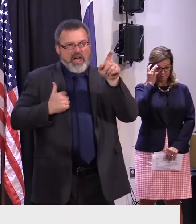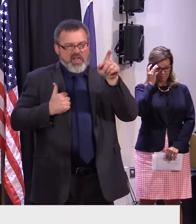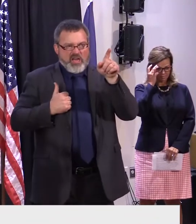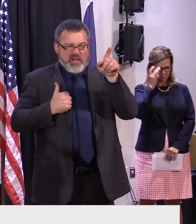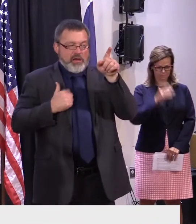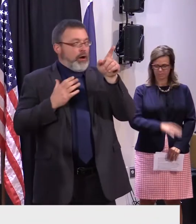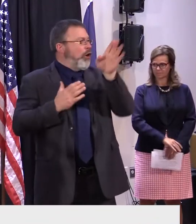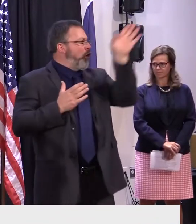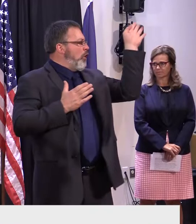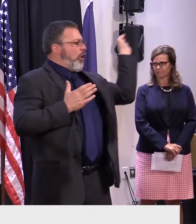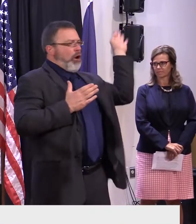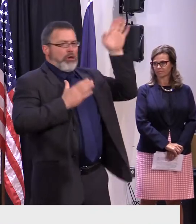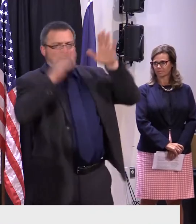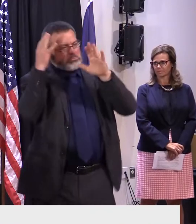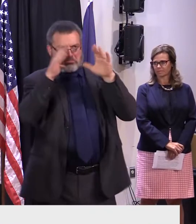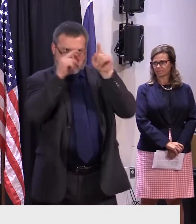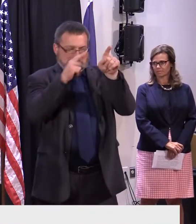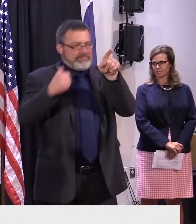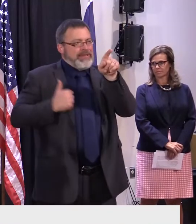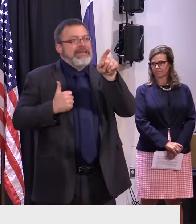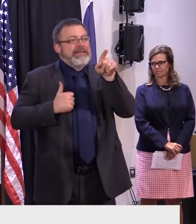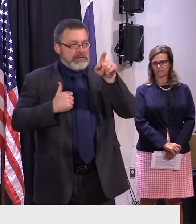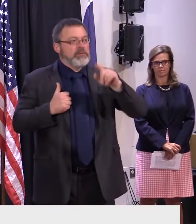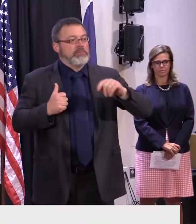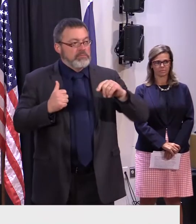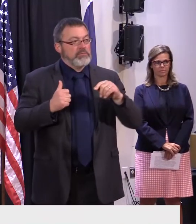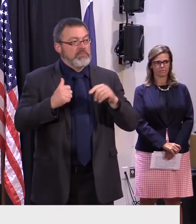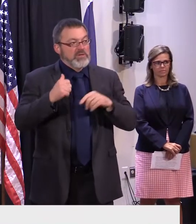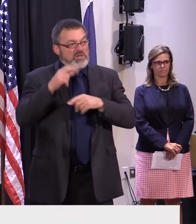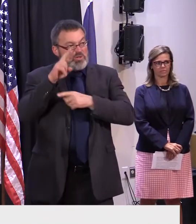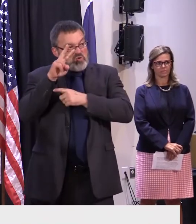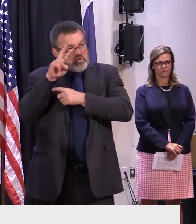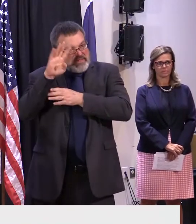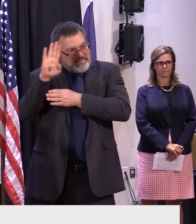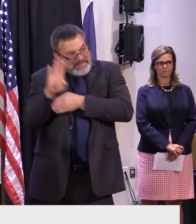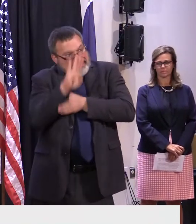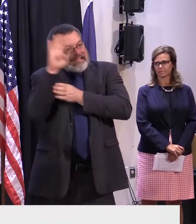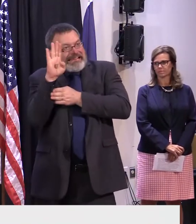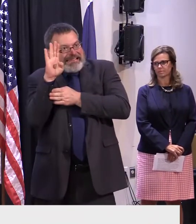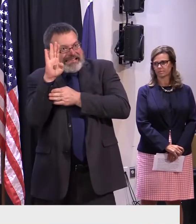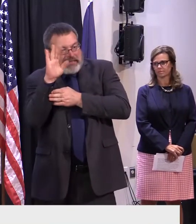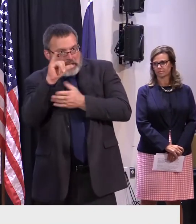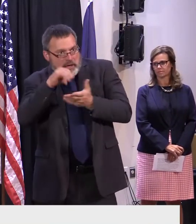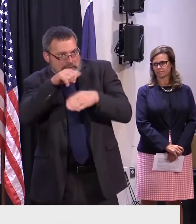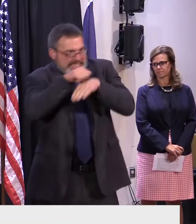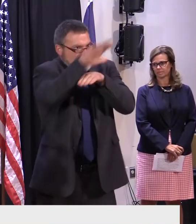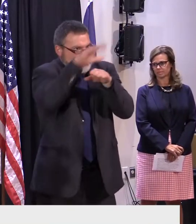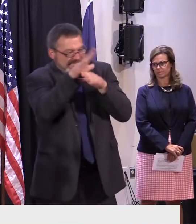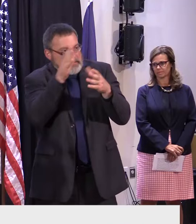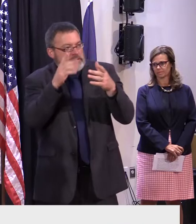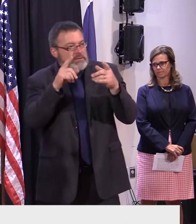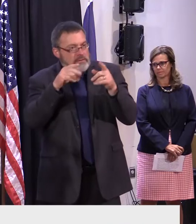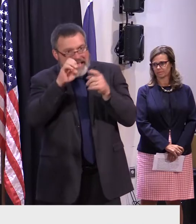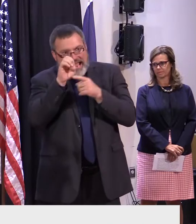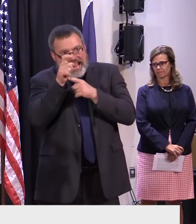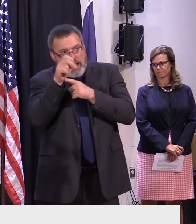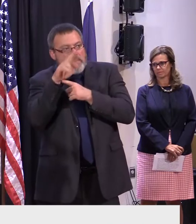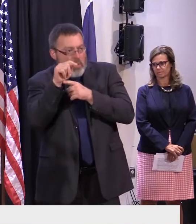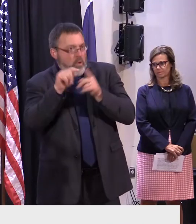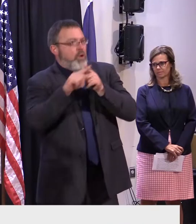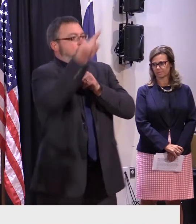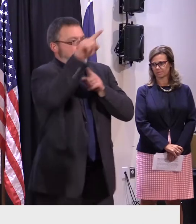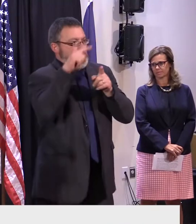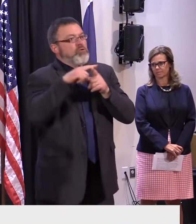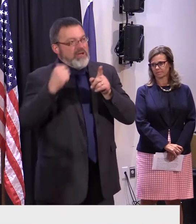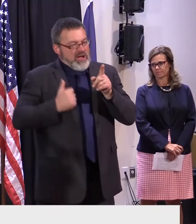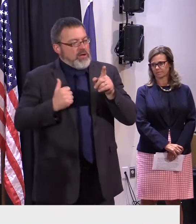Vermont also received over $2 billion worth of imports from Canada, and importantly, over 70% of those exports